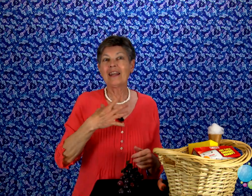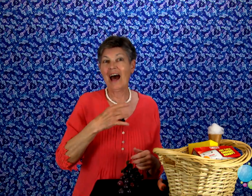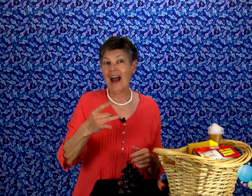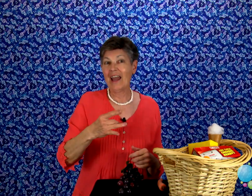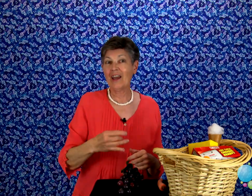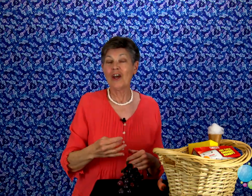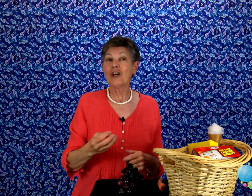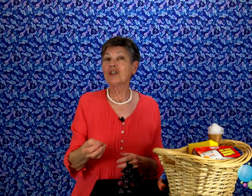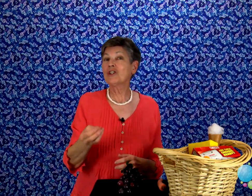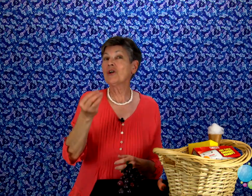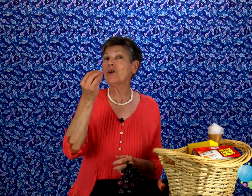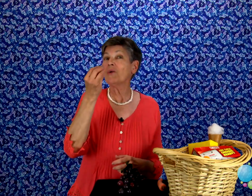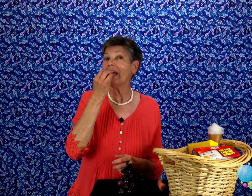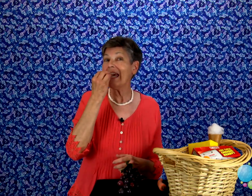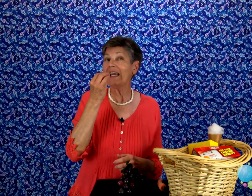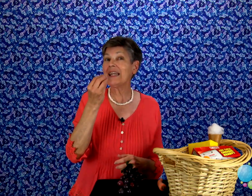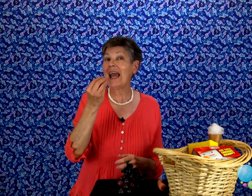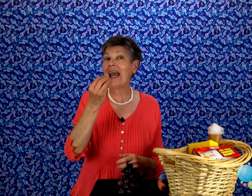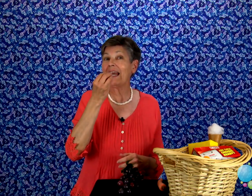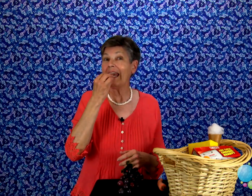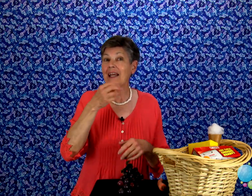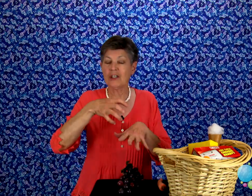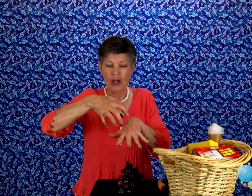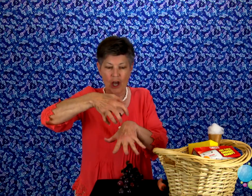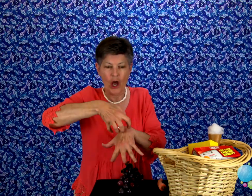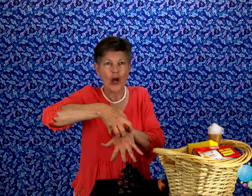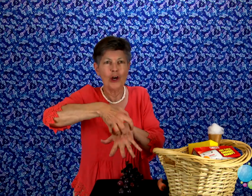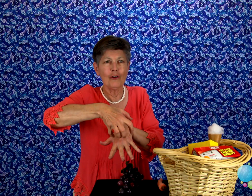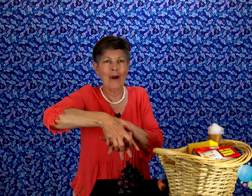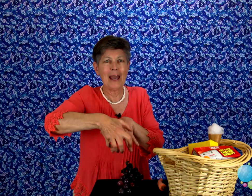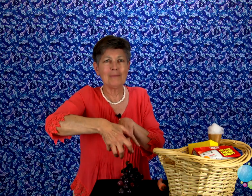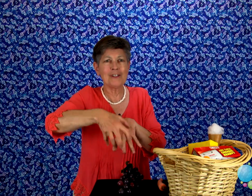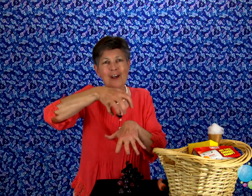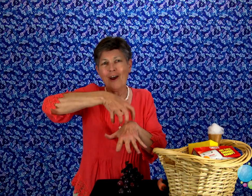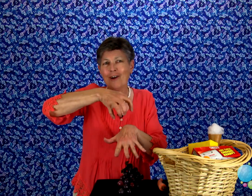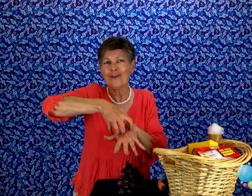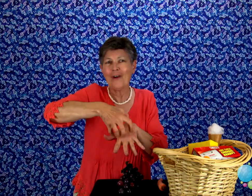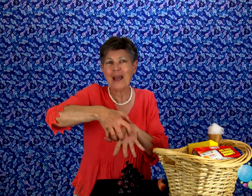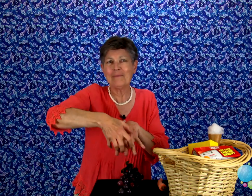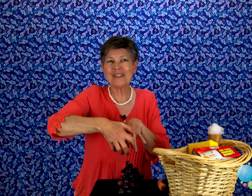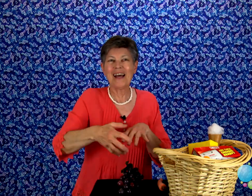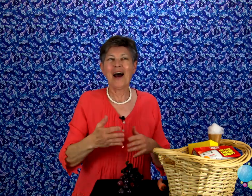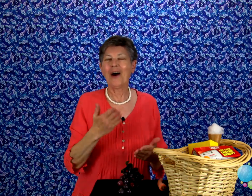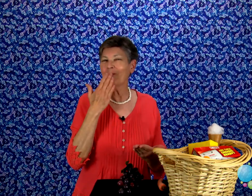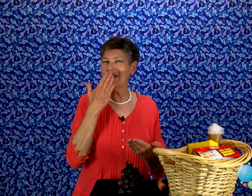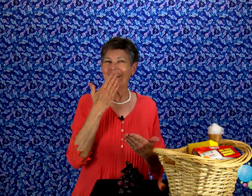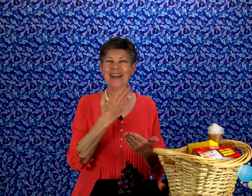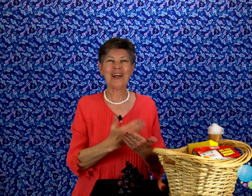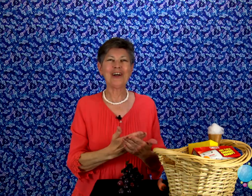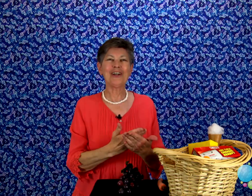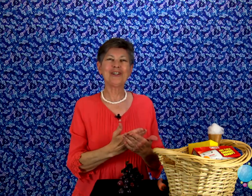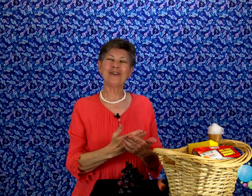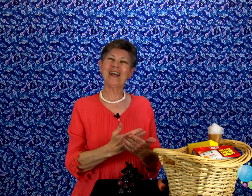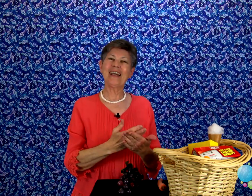like to eat and eat. Grape, grapes, are really good treat.